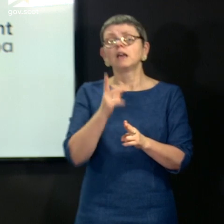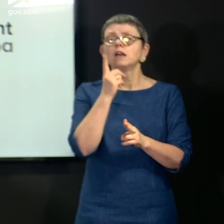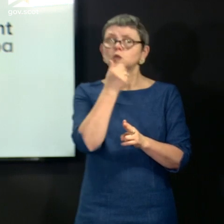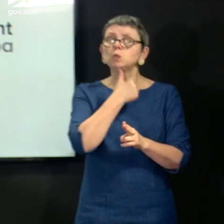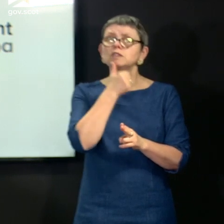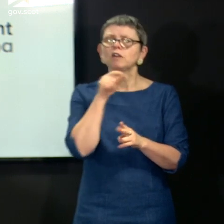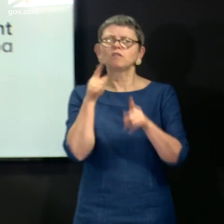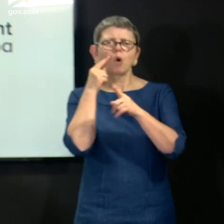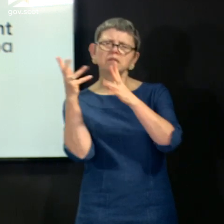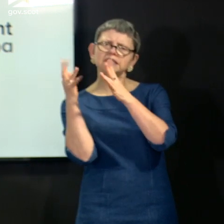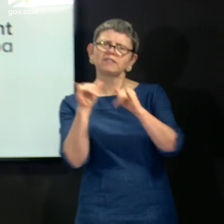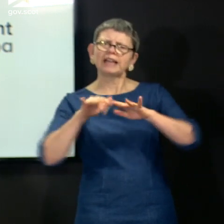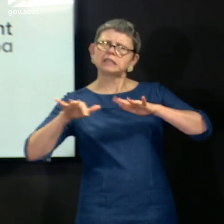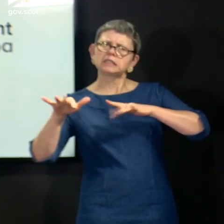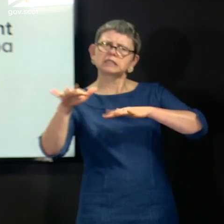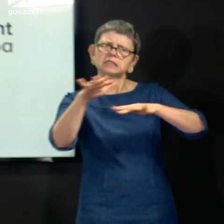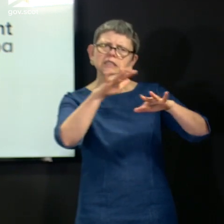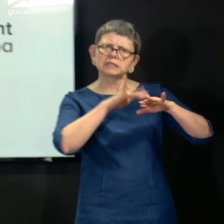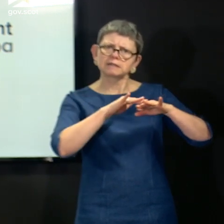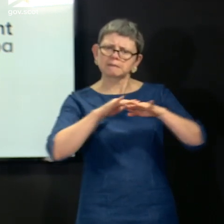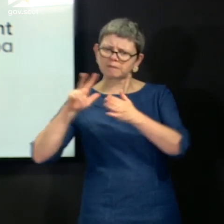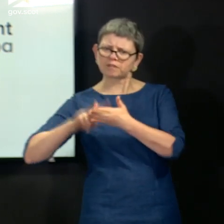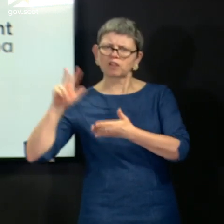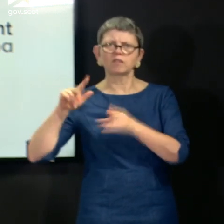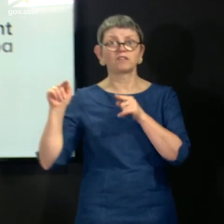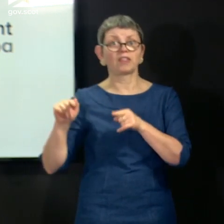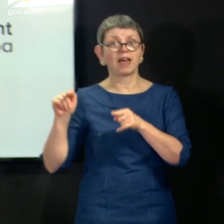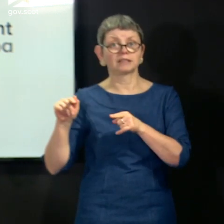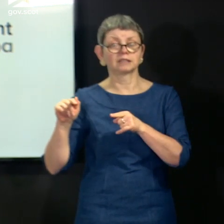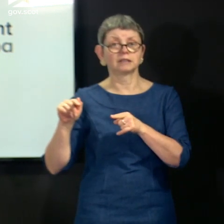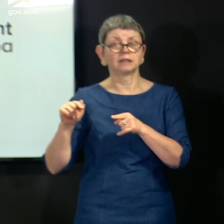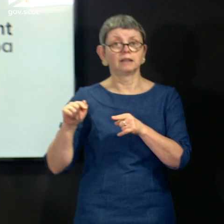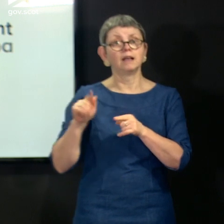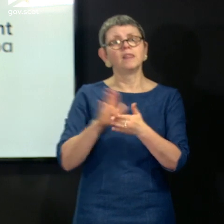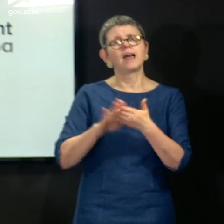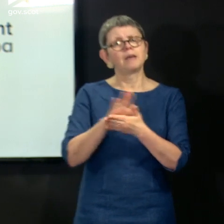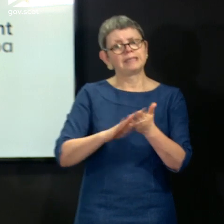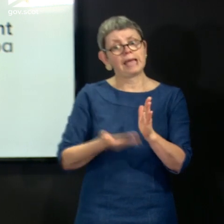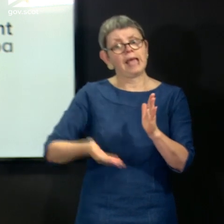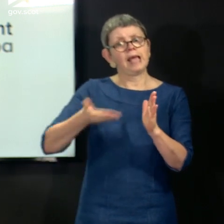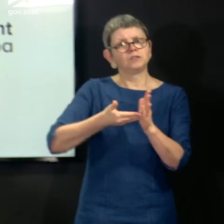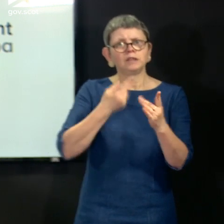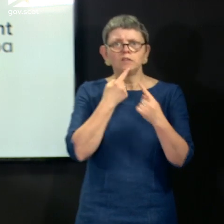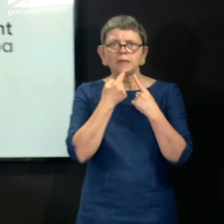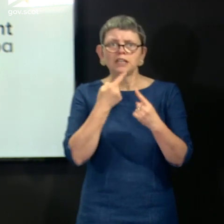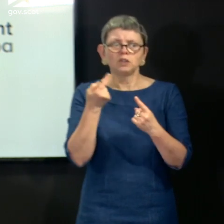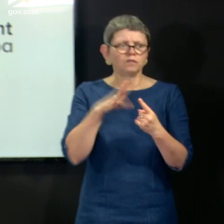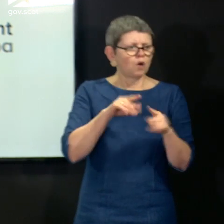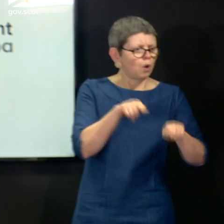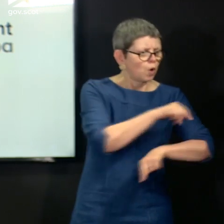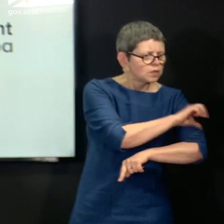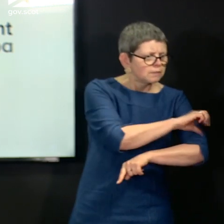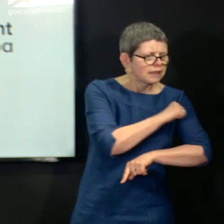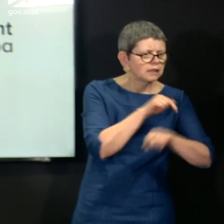purposes and has been fully verified. It adds to the information already being collected in hospitals about more